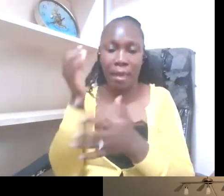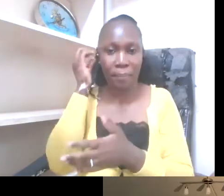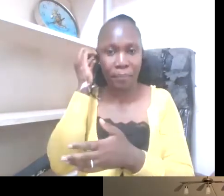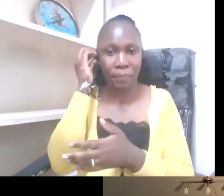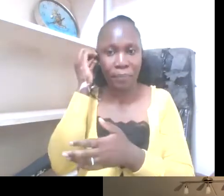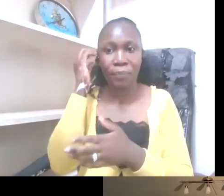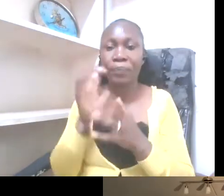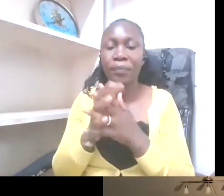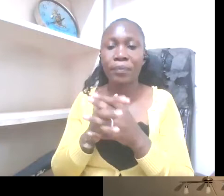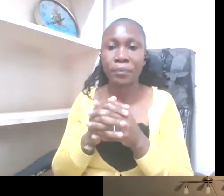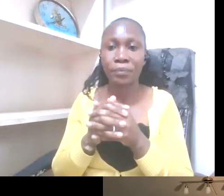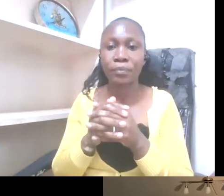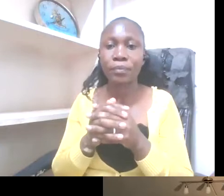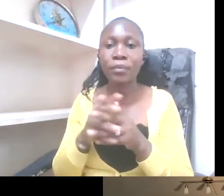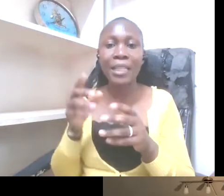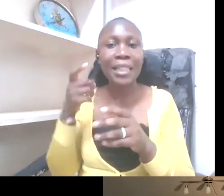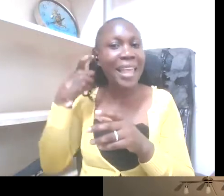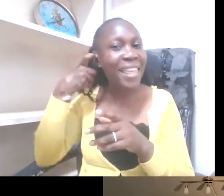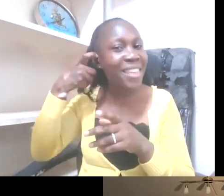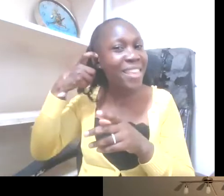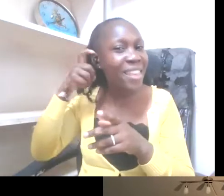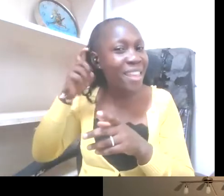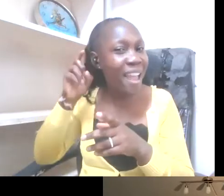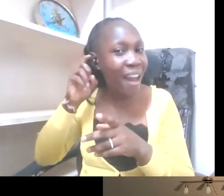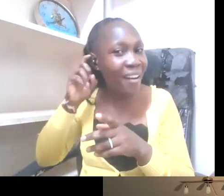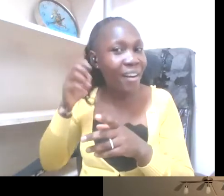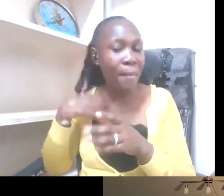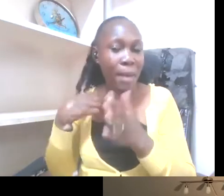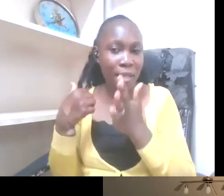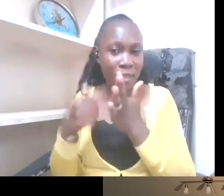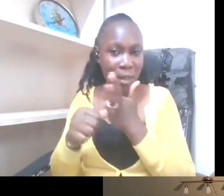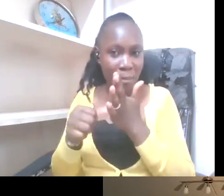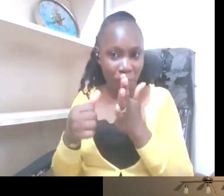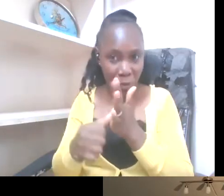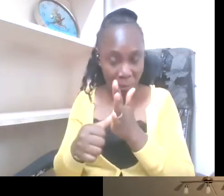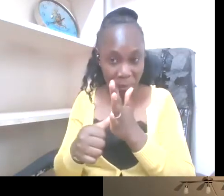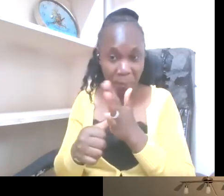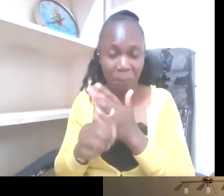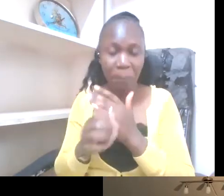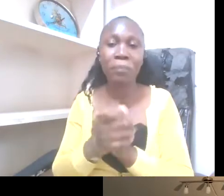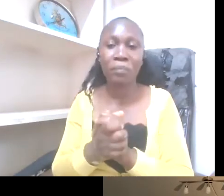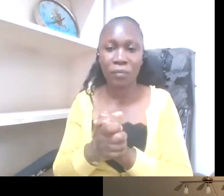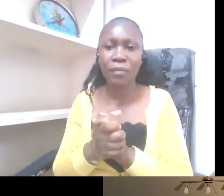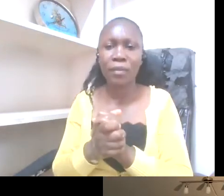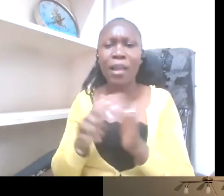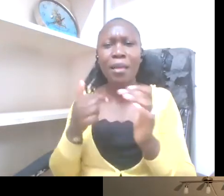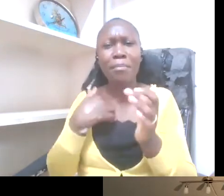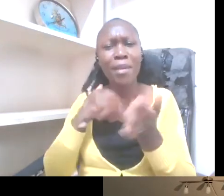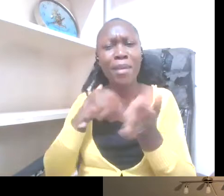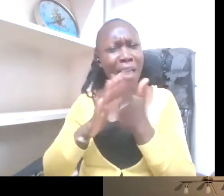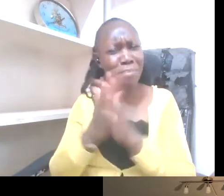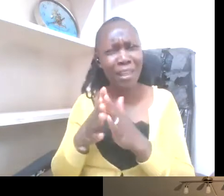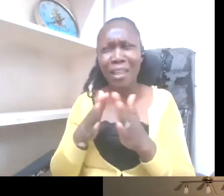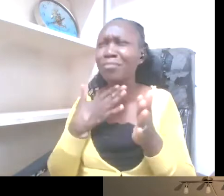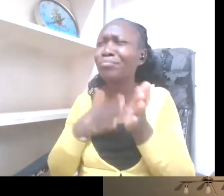Her eardrum has a little hole. So then I became curious and I began to research on famous deaf people